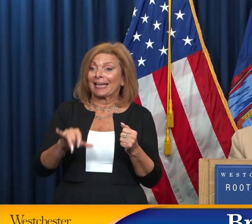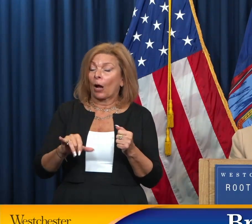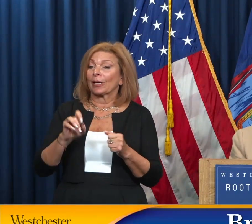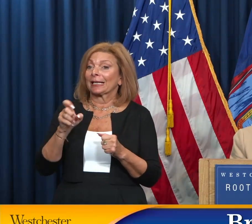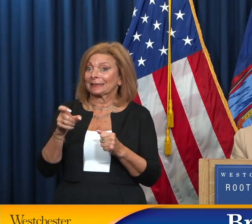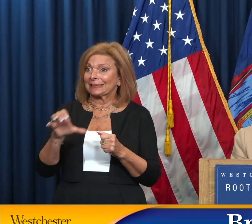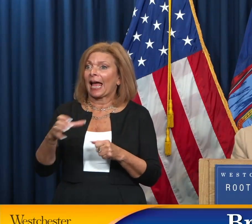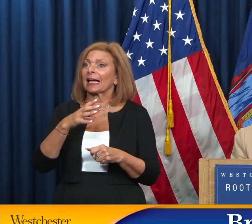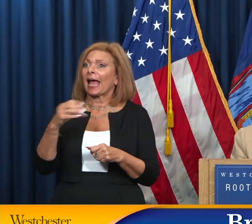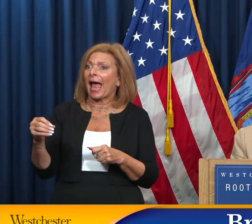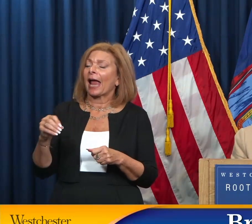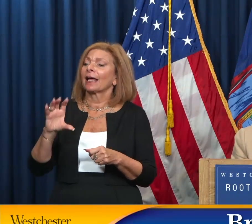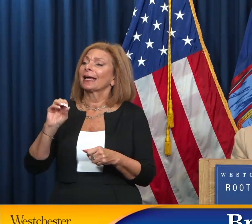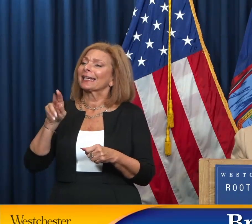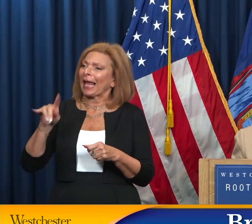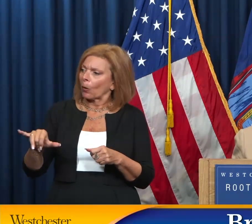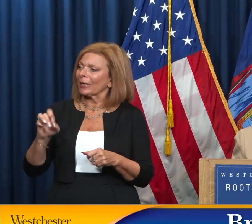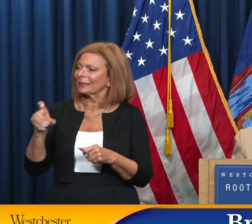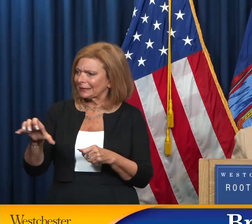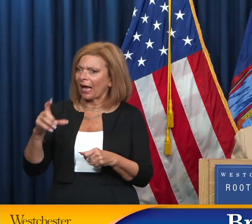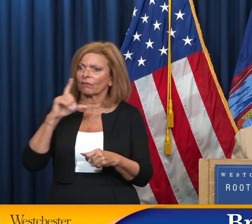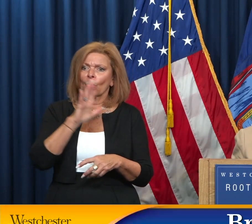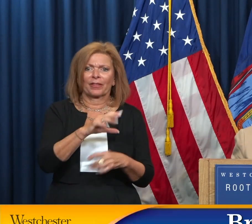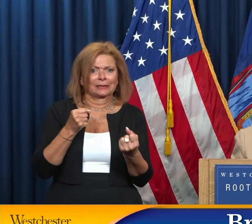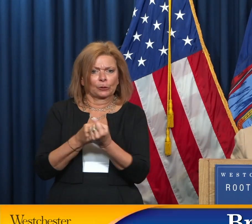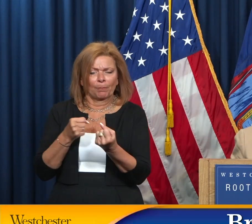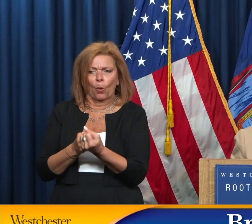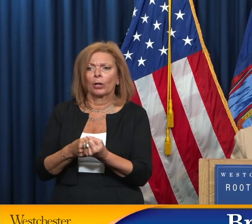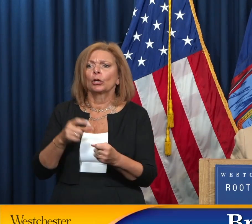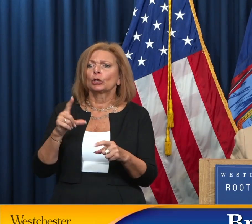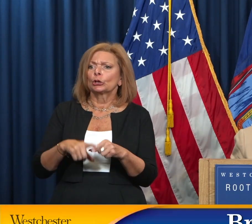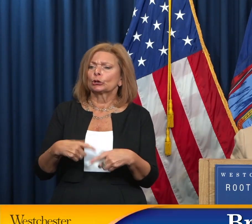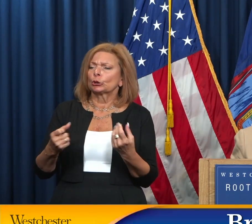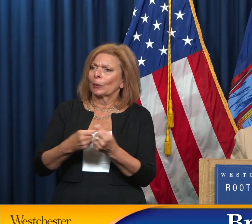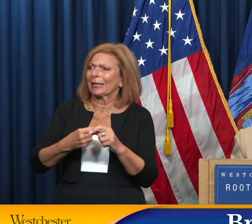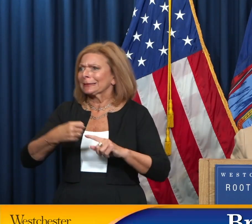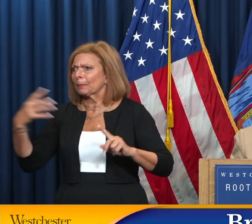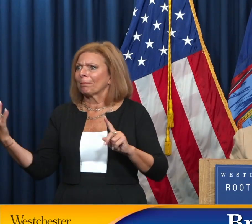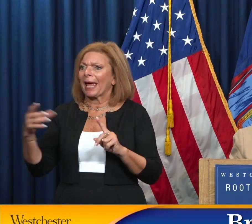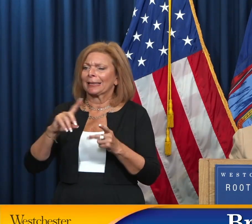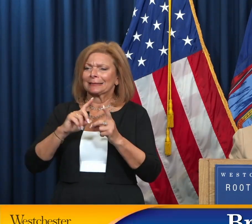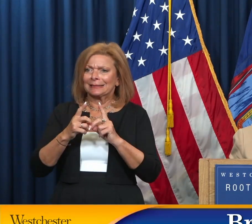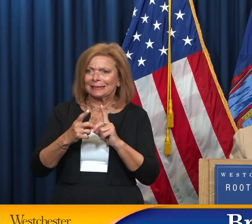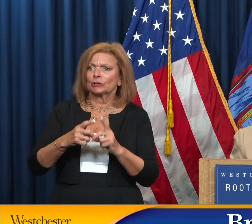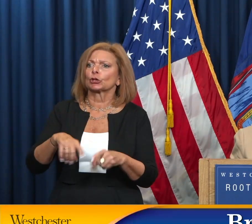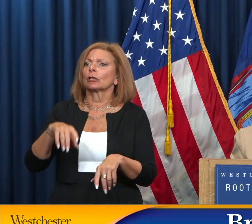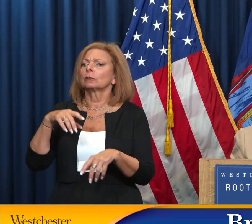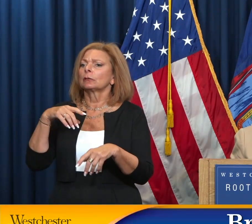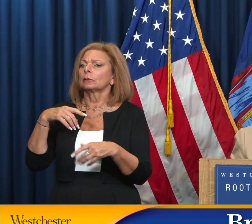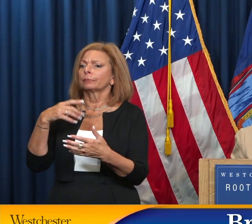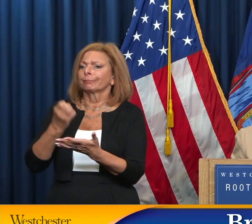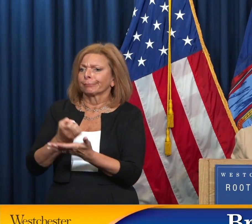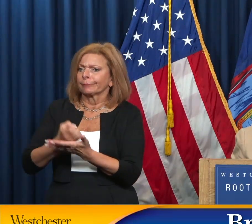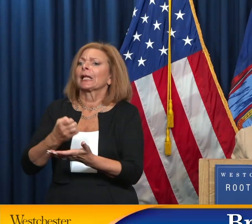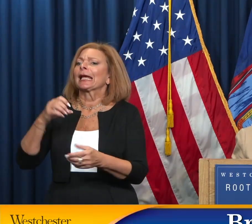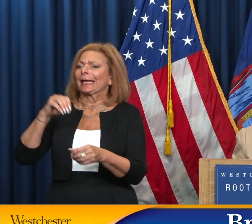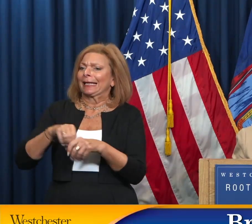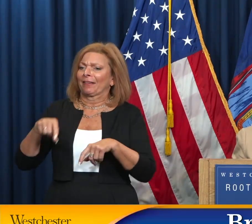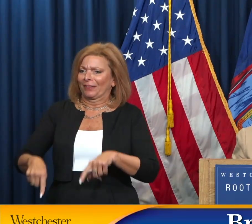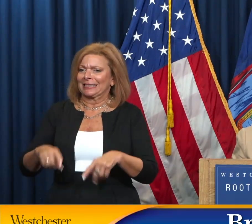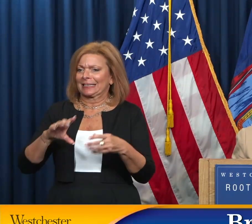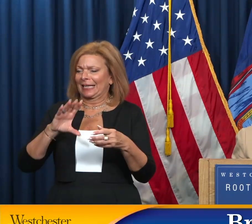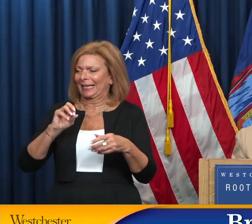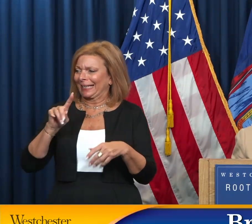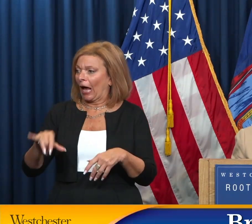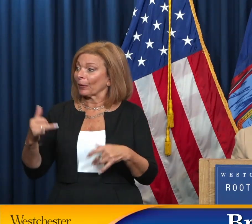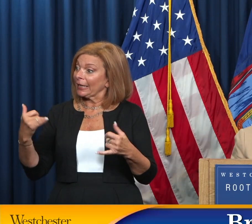their support and our work to expand digital equity and inclusion across the county. Now I'd like to turn it over to Amy Allen, Vice President